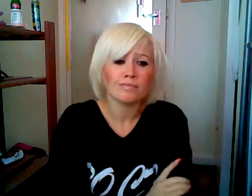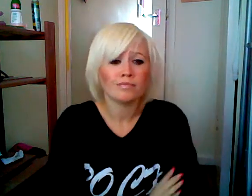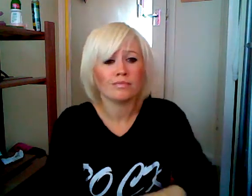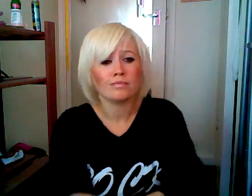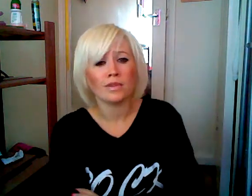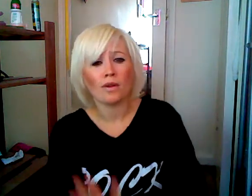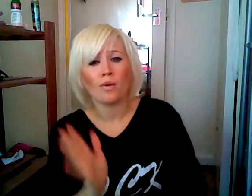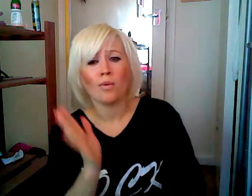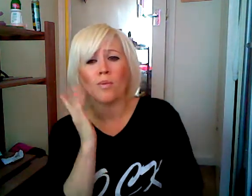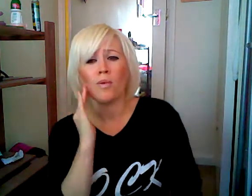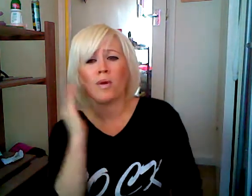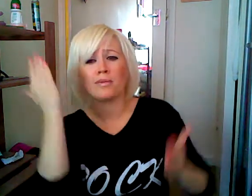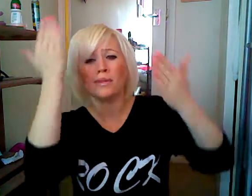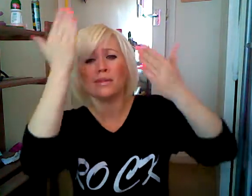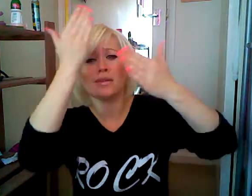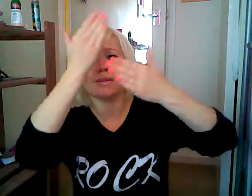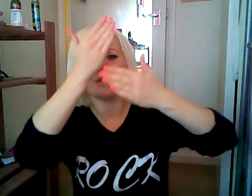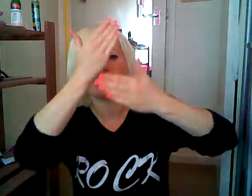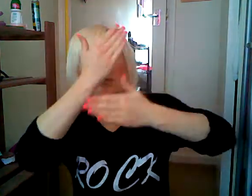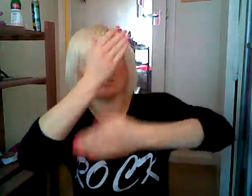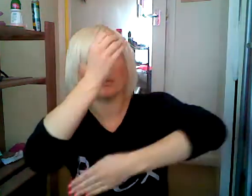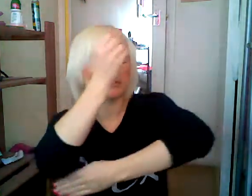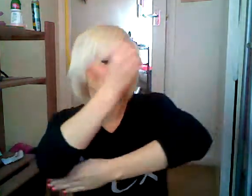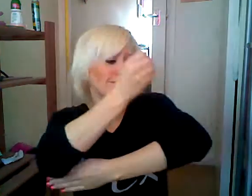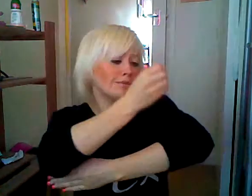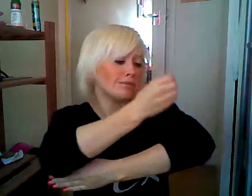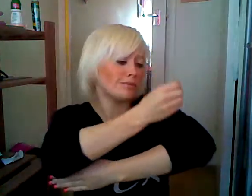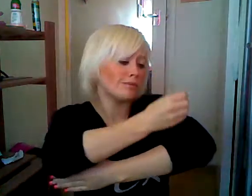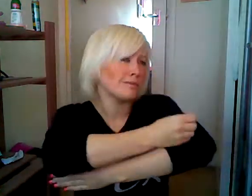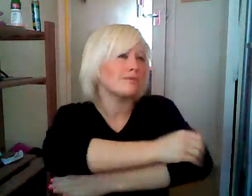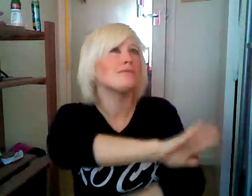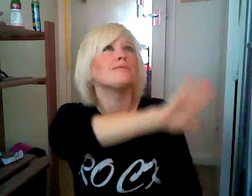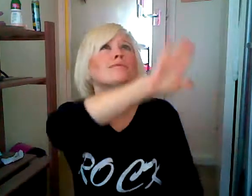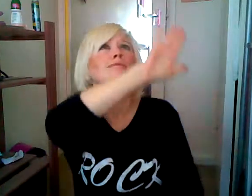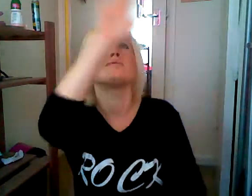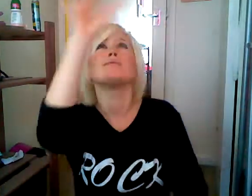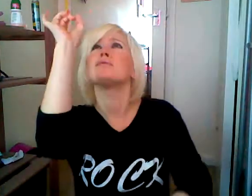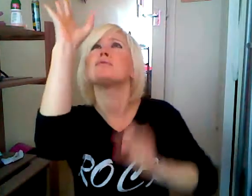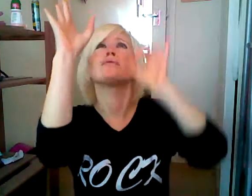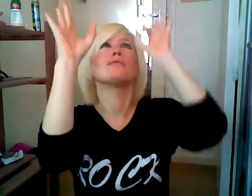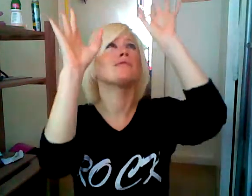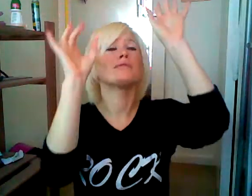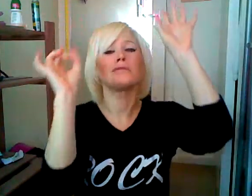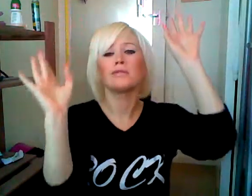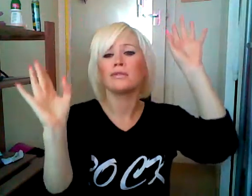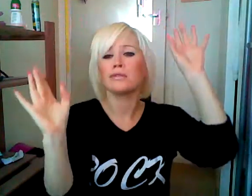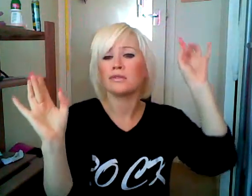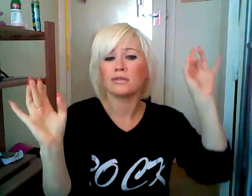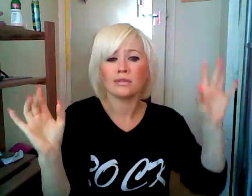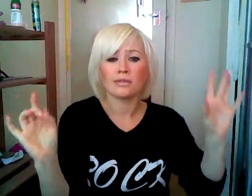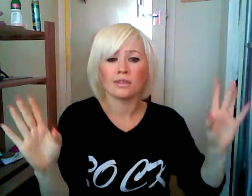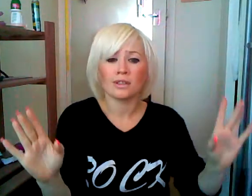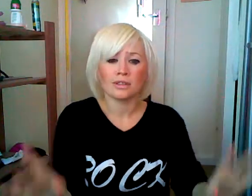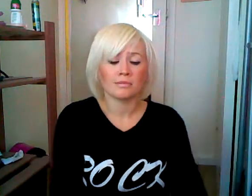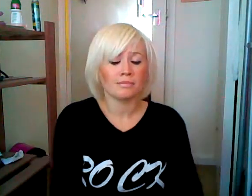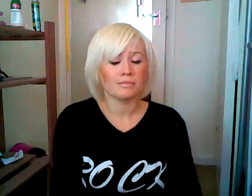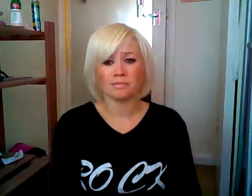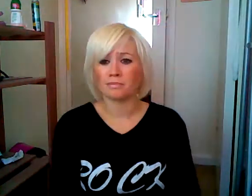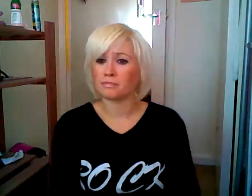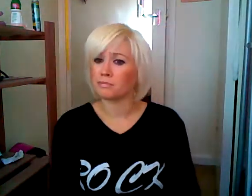When the evening shadows and the stars appear, and there is